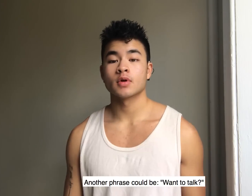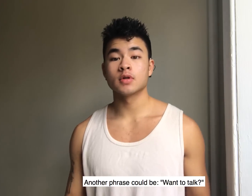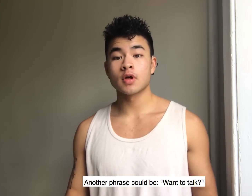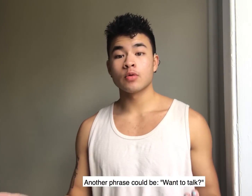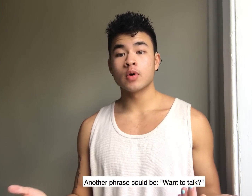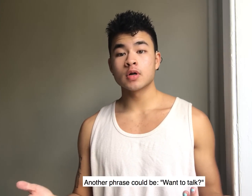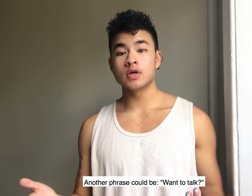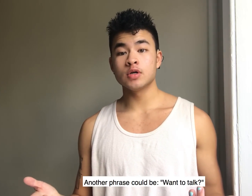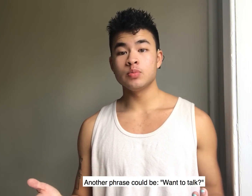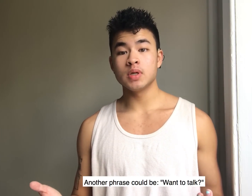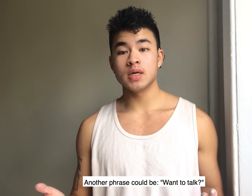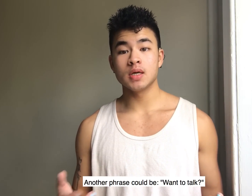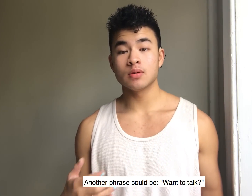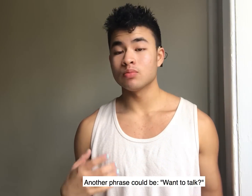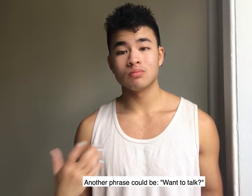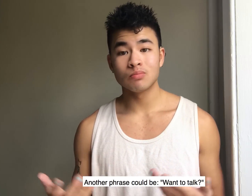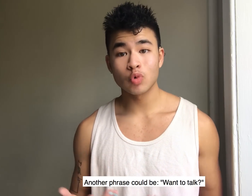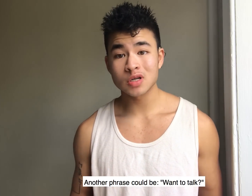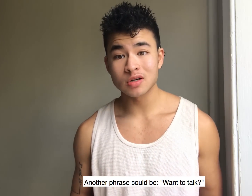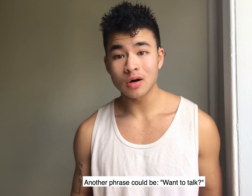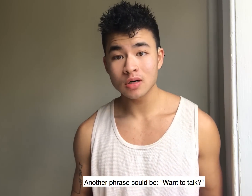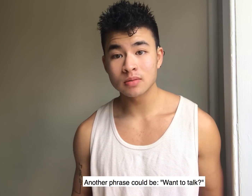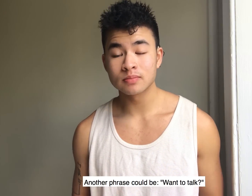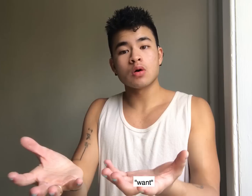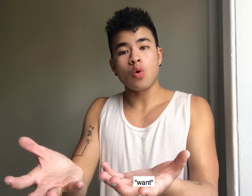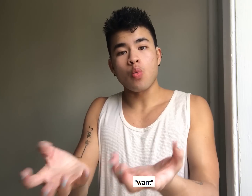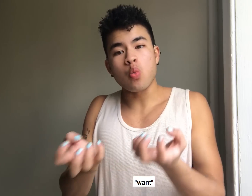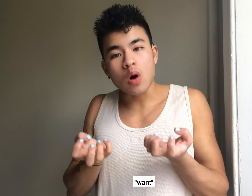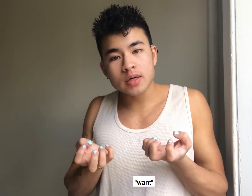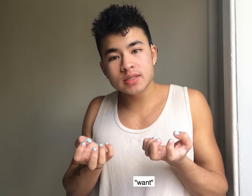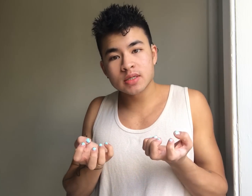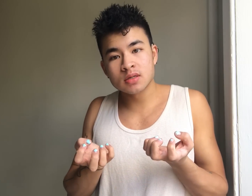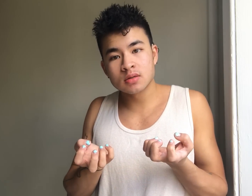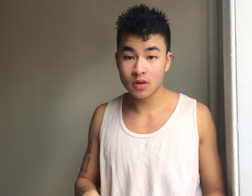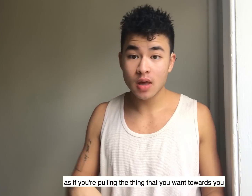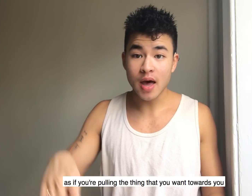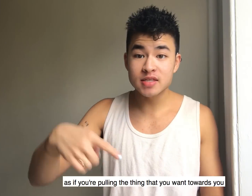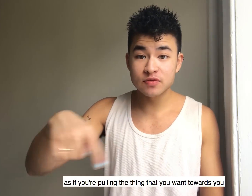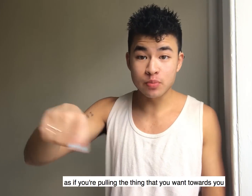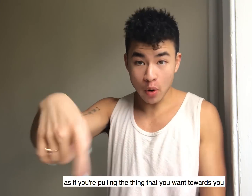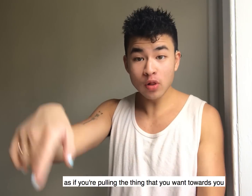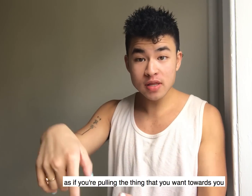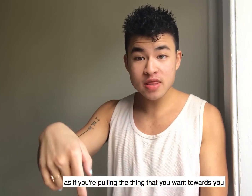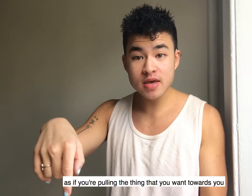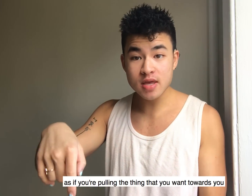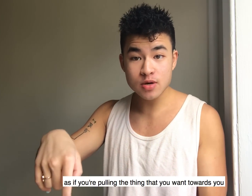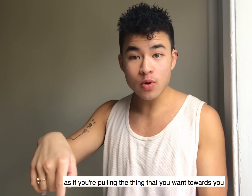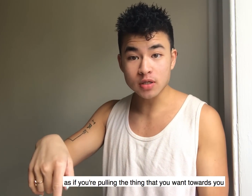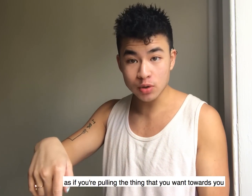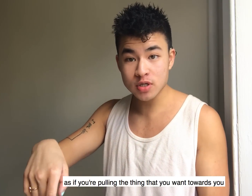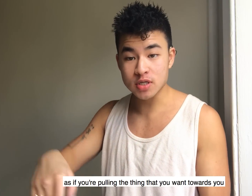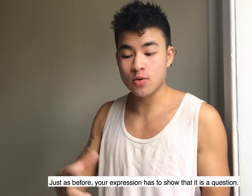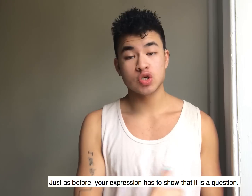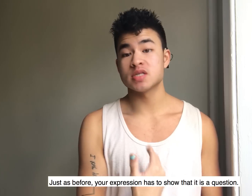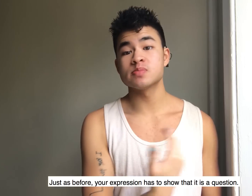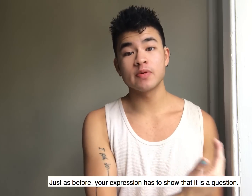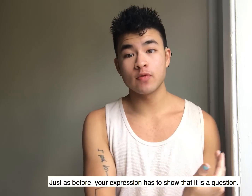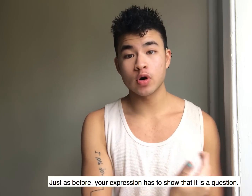another one could be want to talk want as if you're pulling the thing that you want towards you just as before